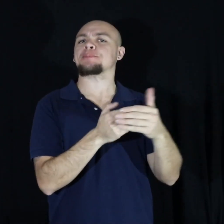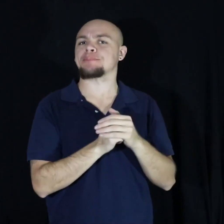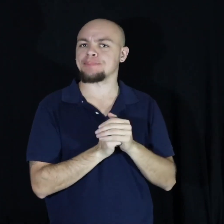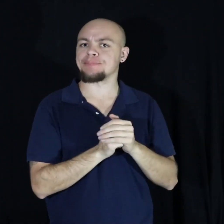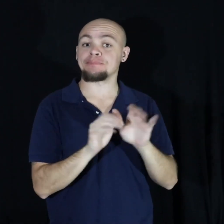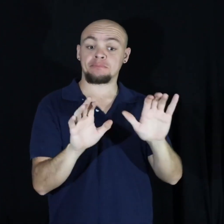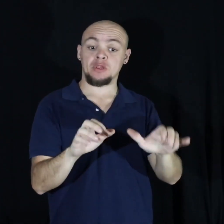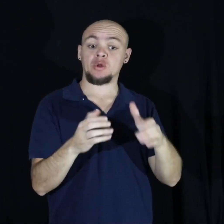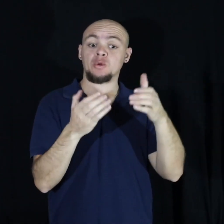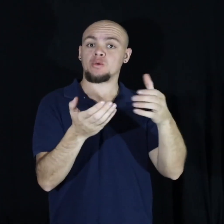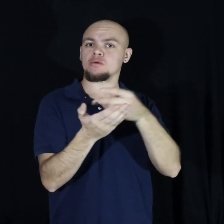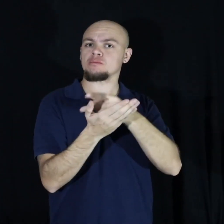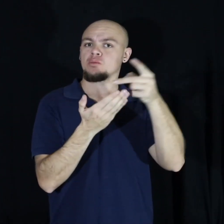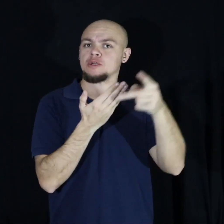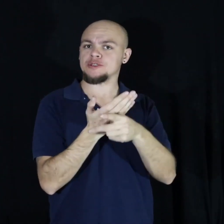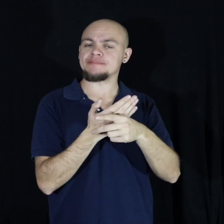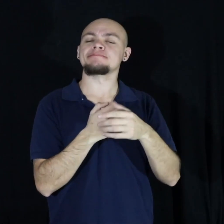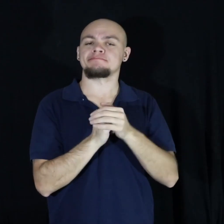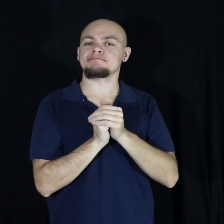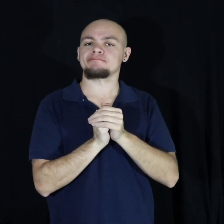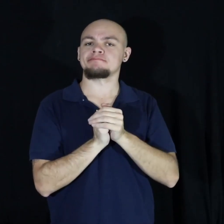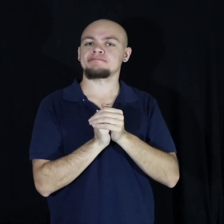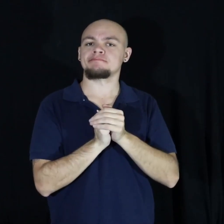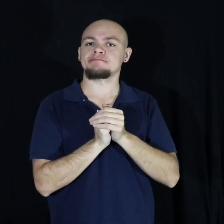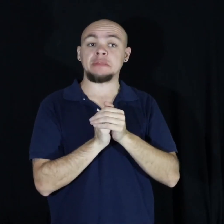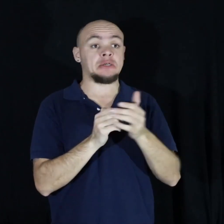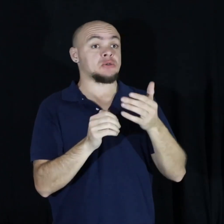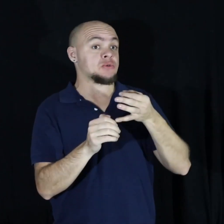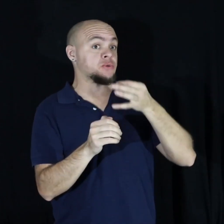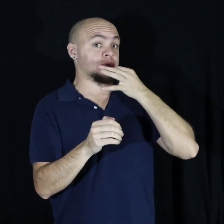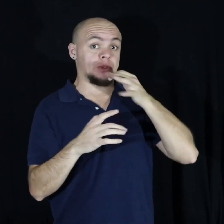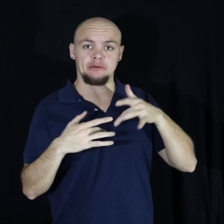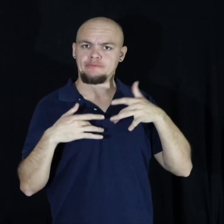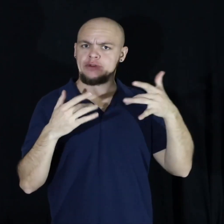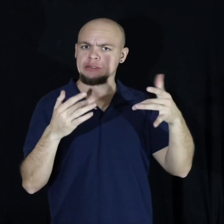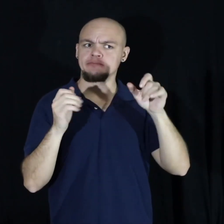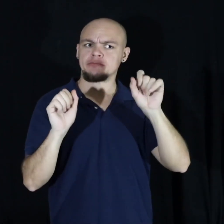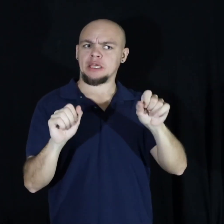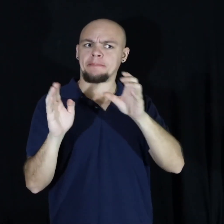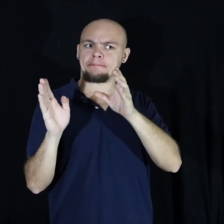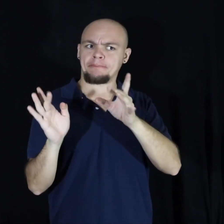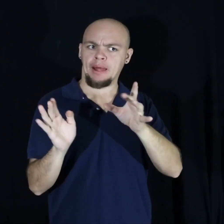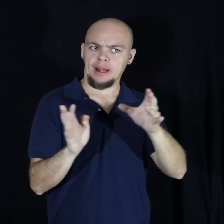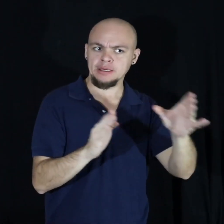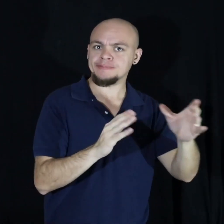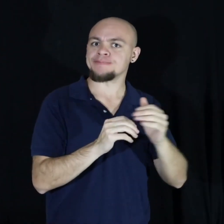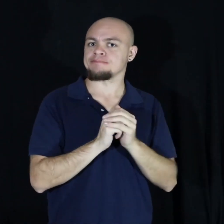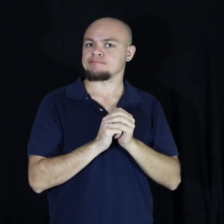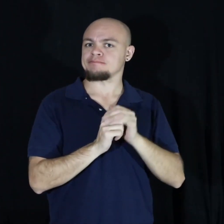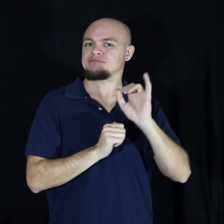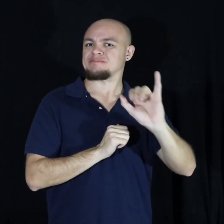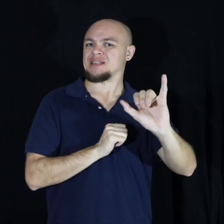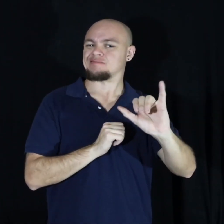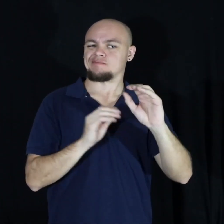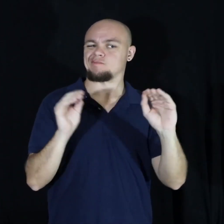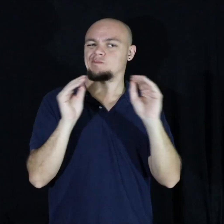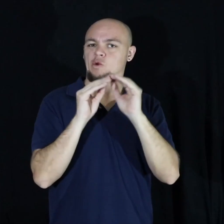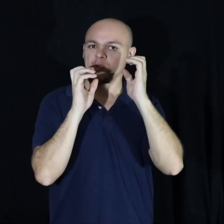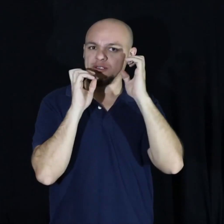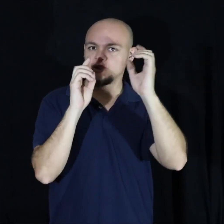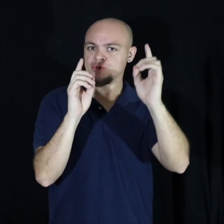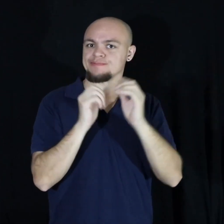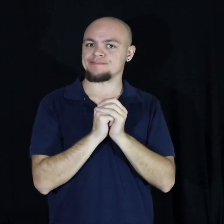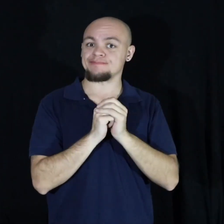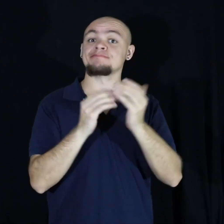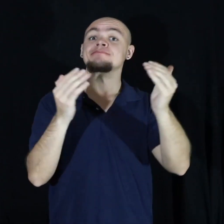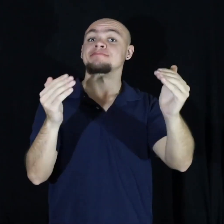on group projects and plan upcoming events this is the educational side of this place let's move on to